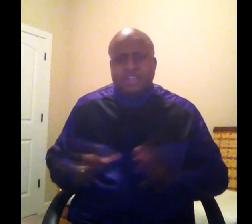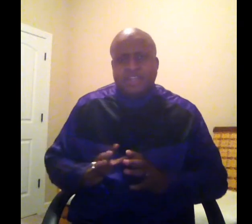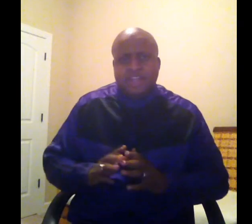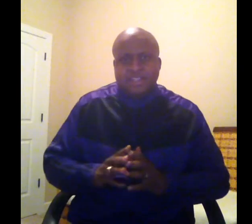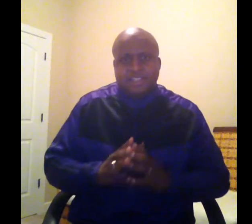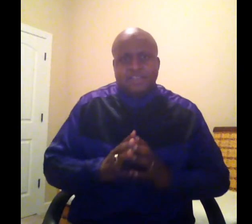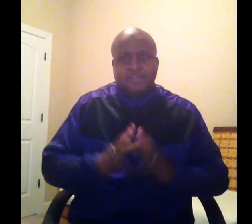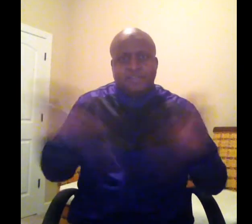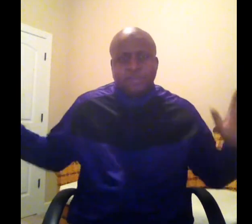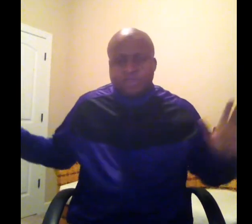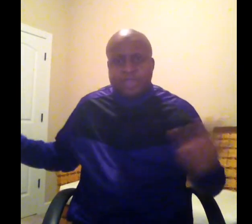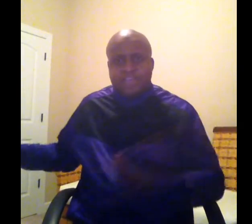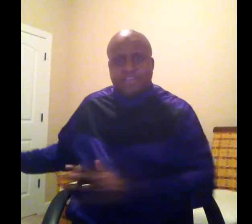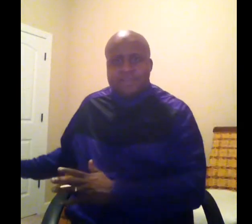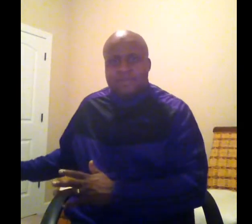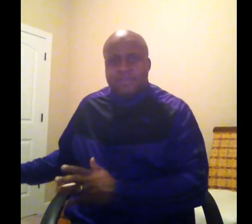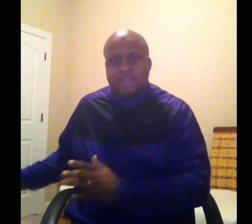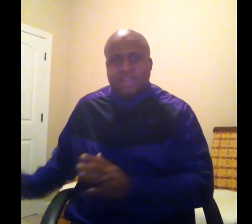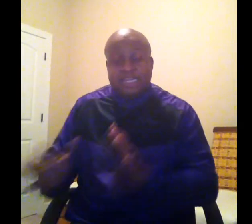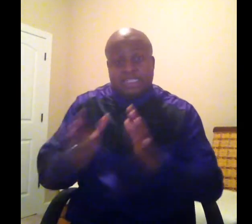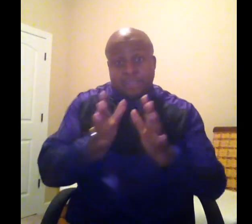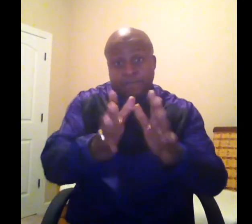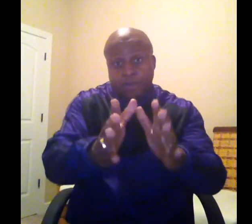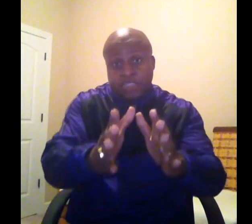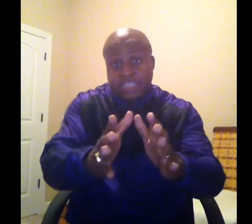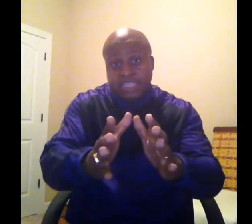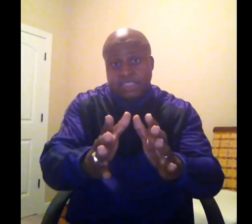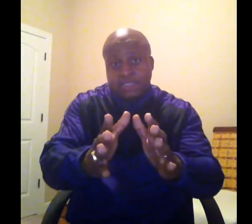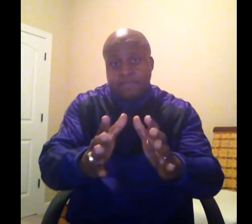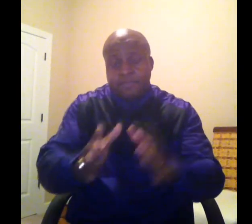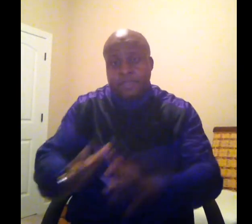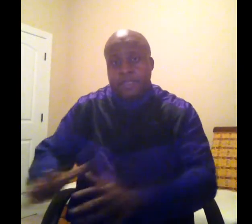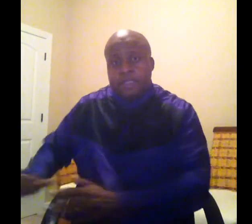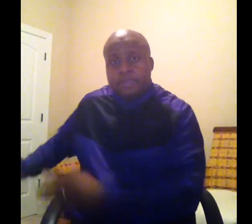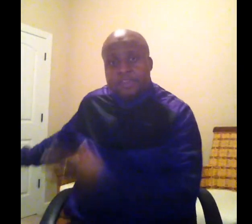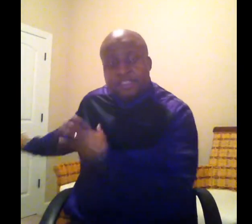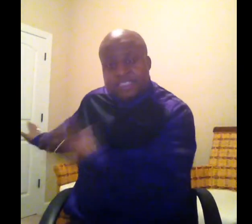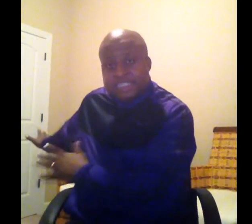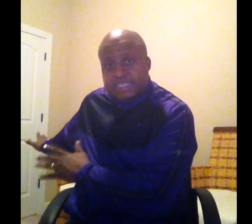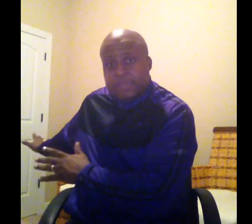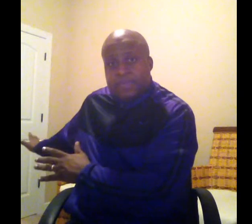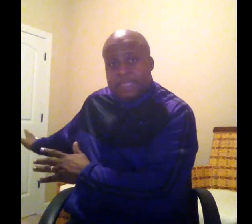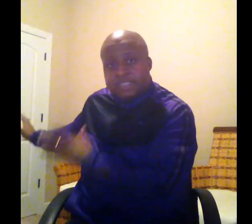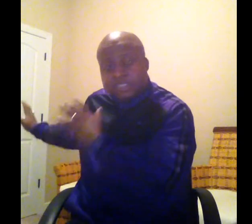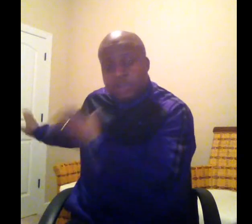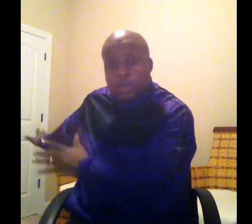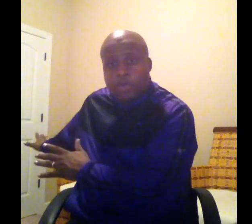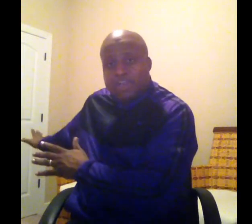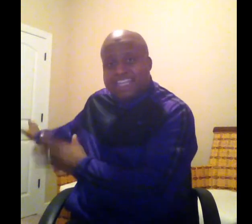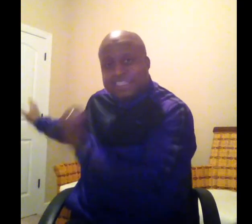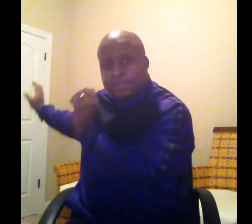dollars on spaceships unless they first test it? This testing place, this corner, is a